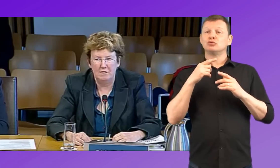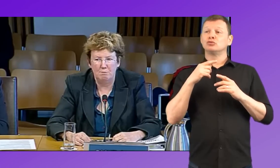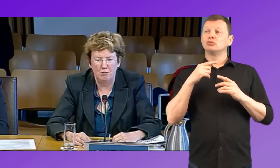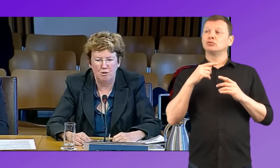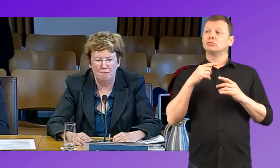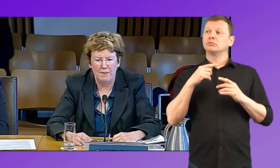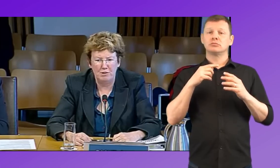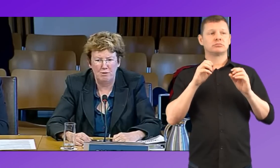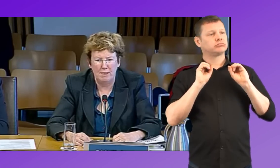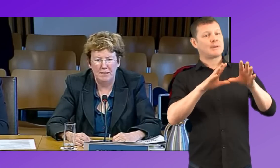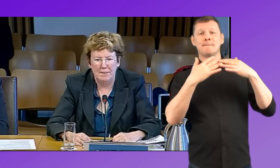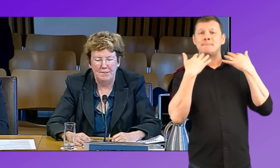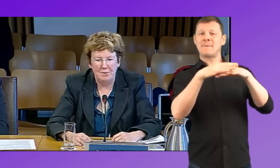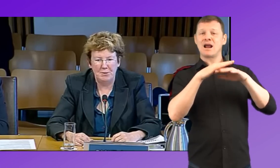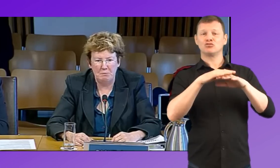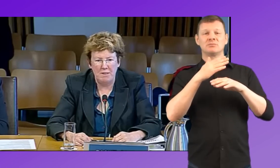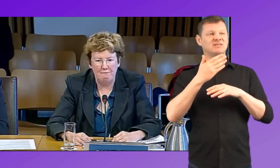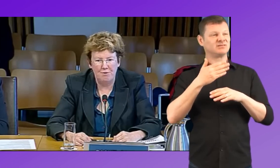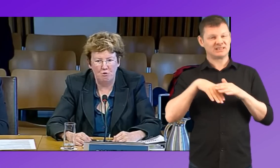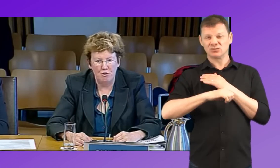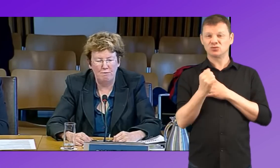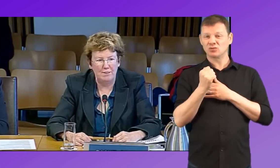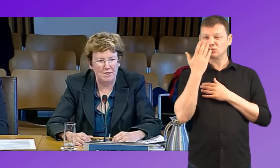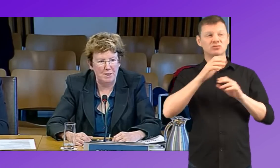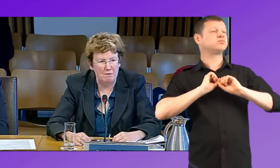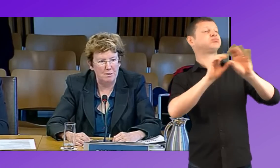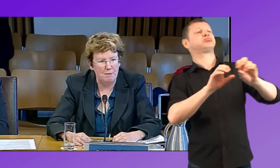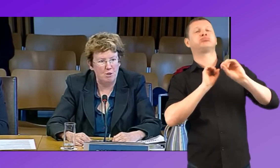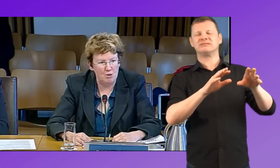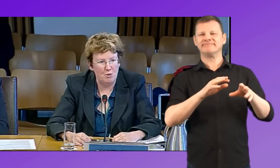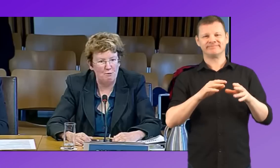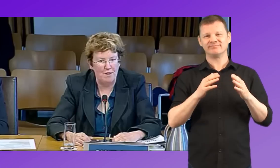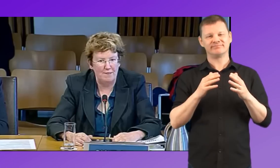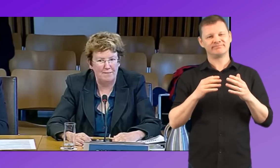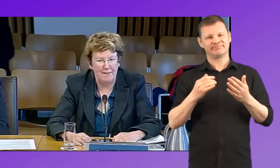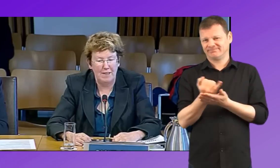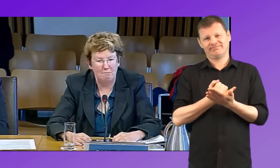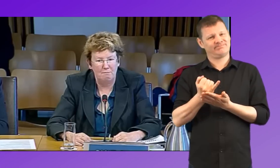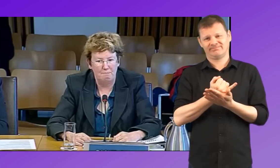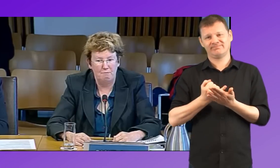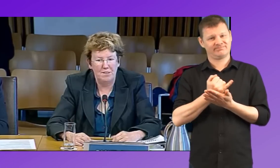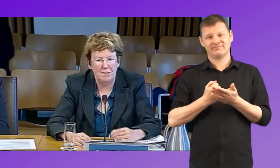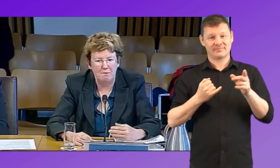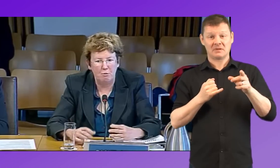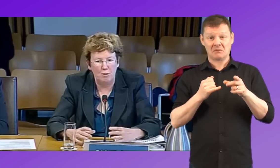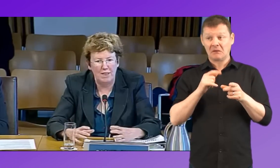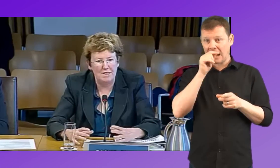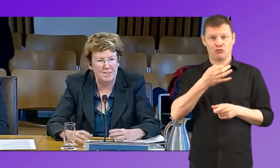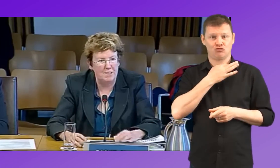to the presumption of mainstreaming, does some deaf children a real disservice because of the fact that they can risk falling into this